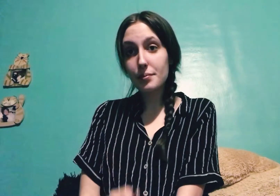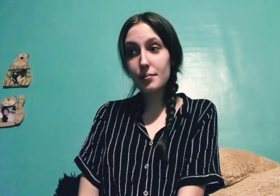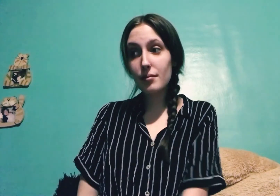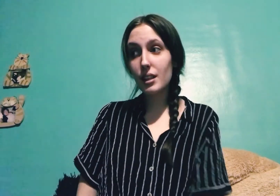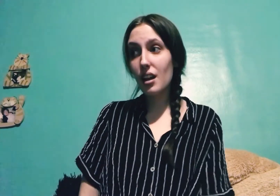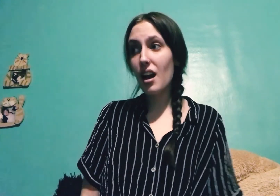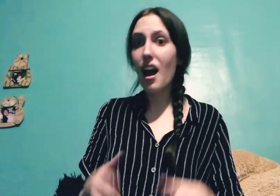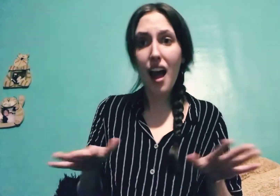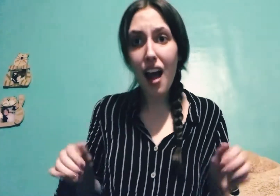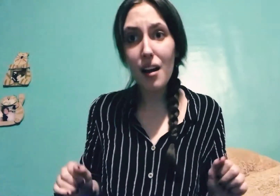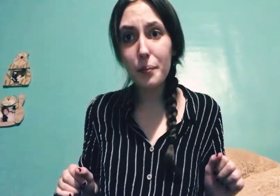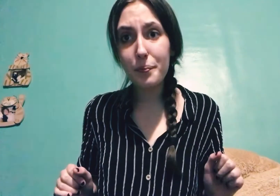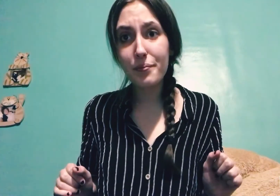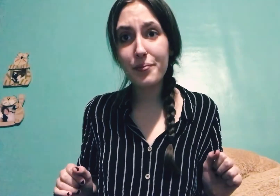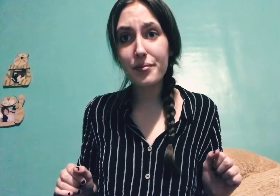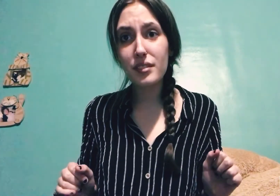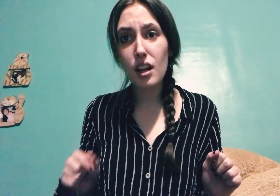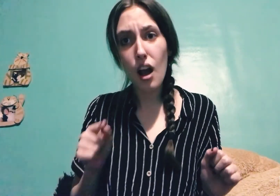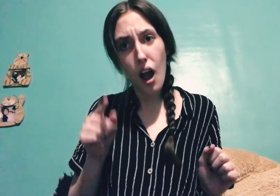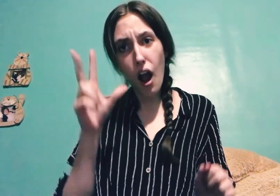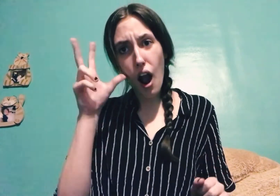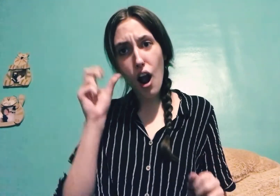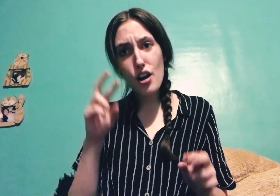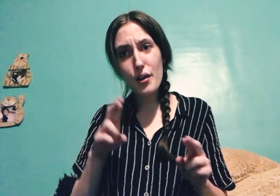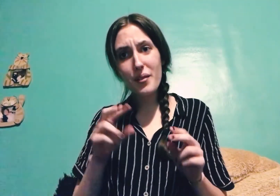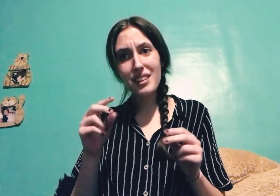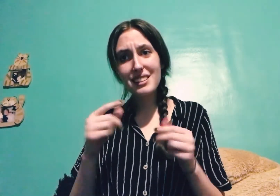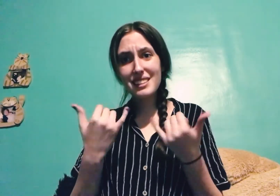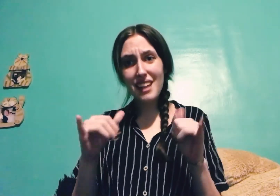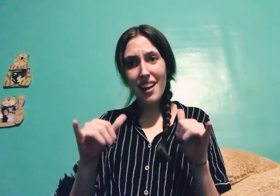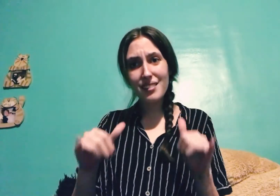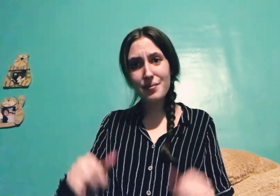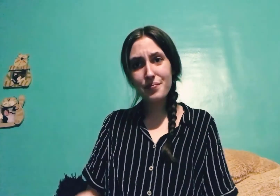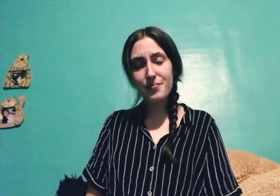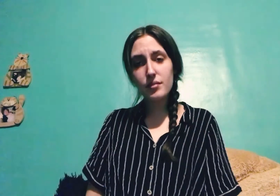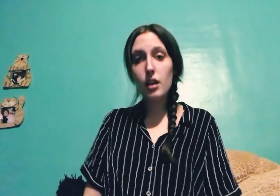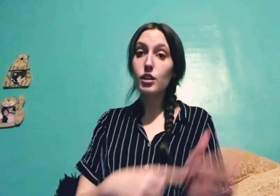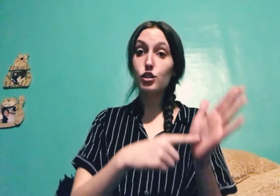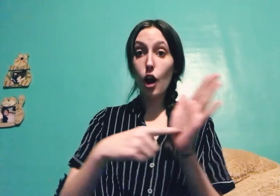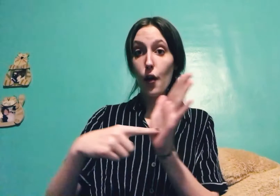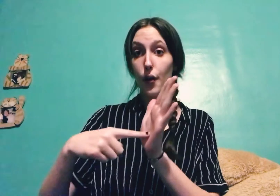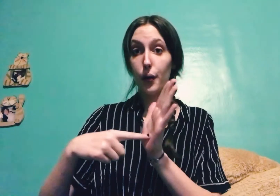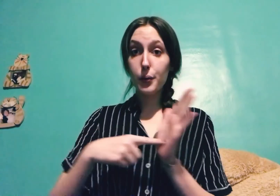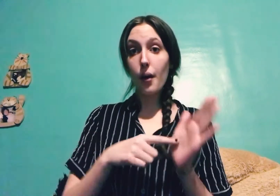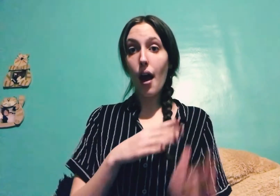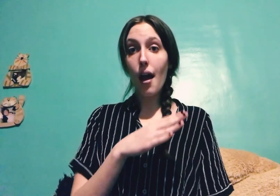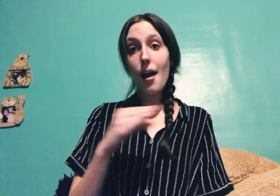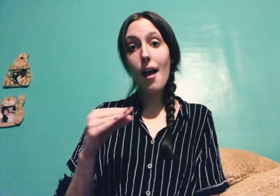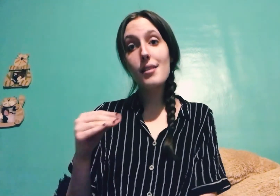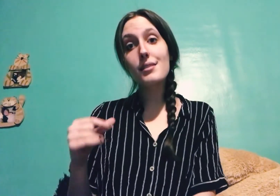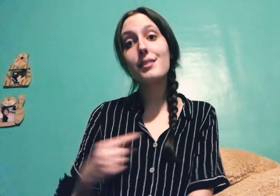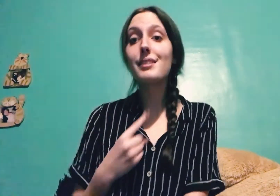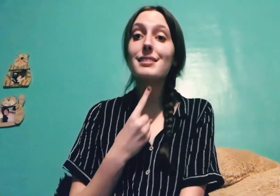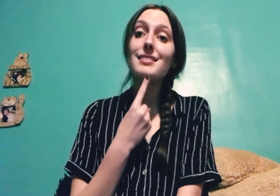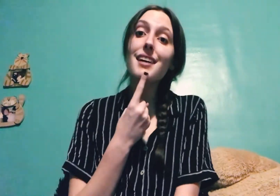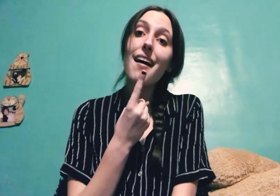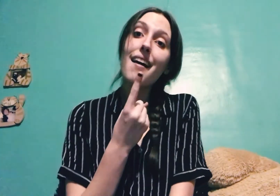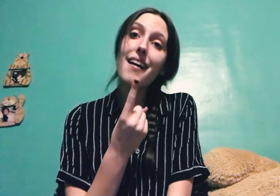Are you listening yet? Show and tell